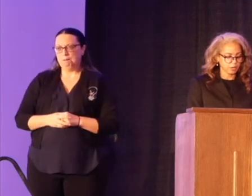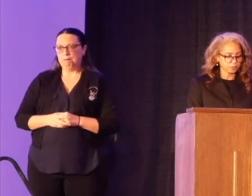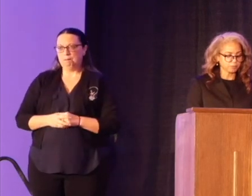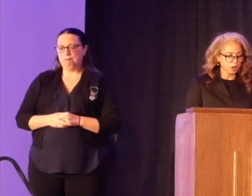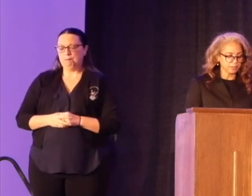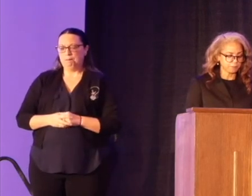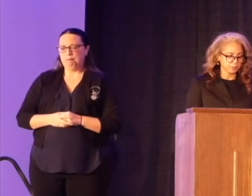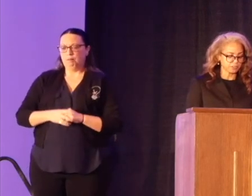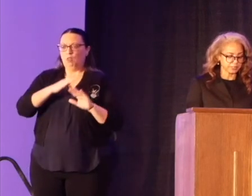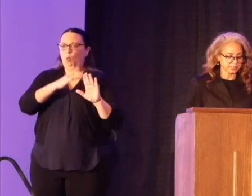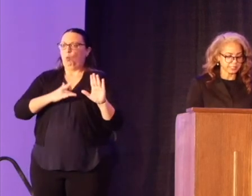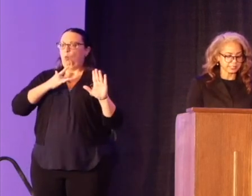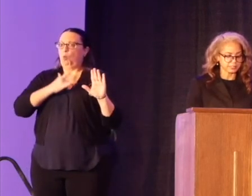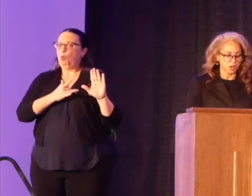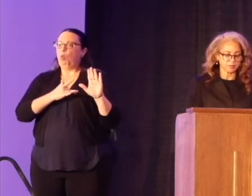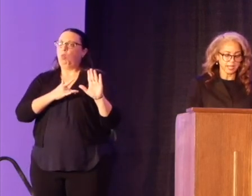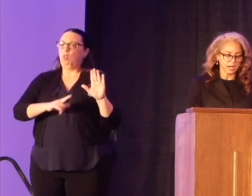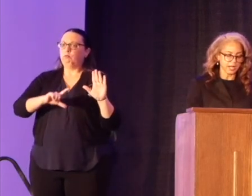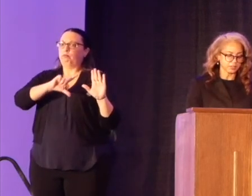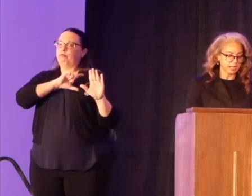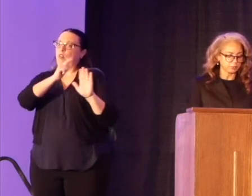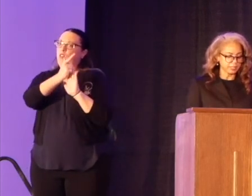The oath of law enforcement is,